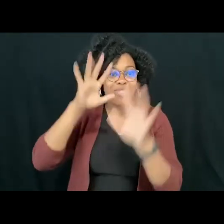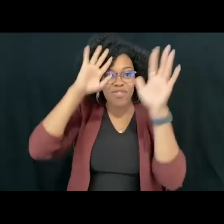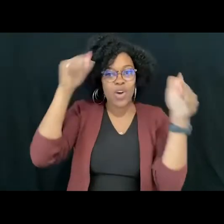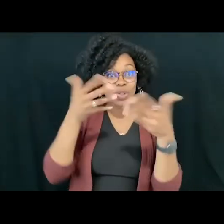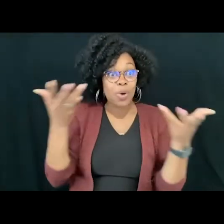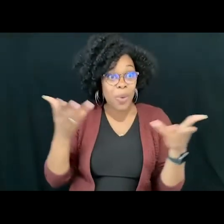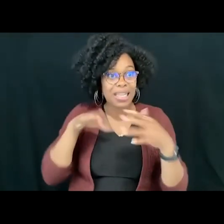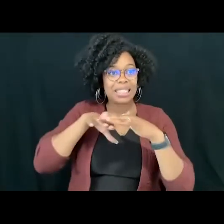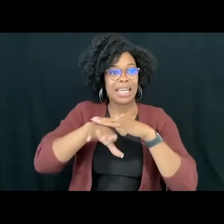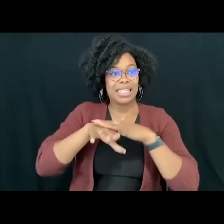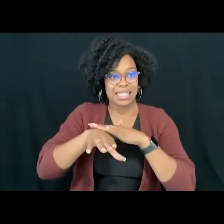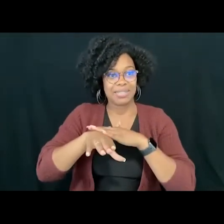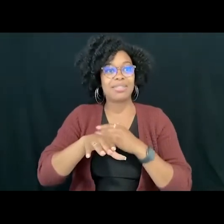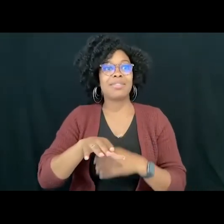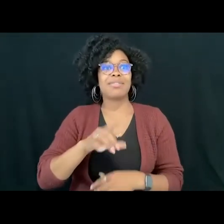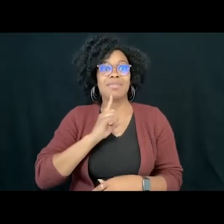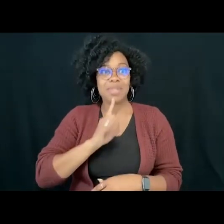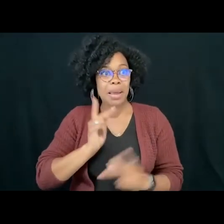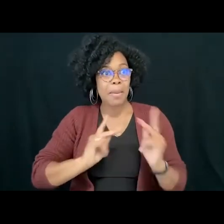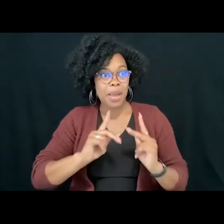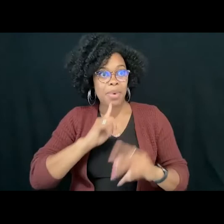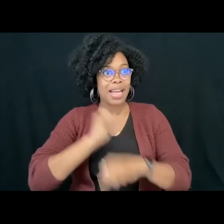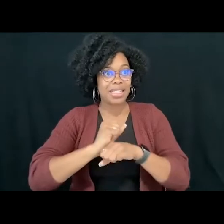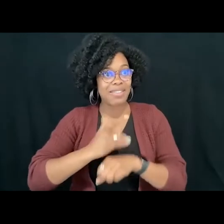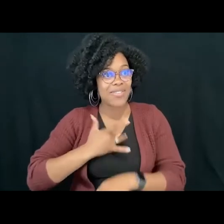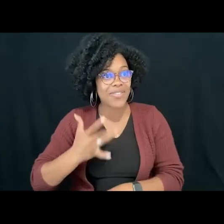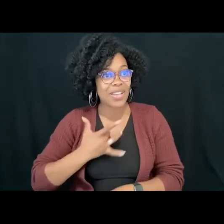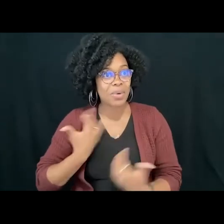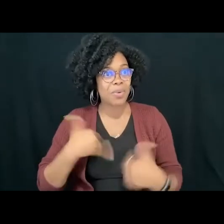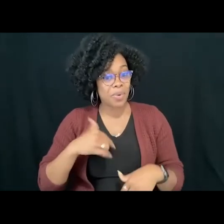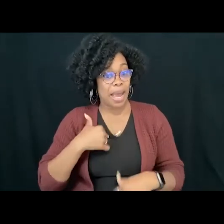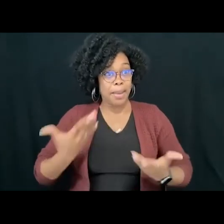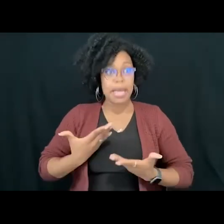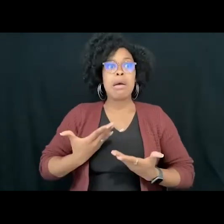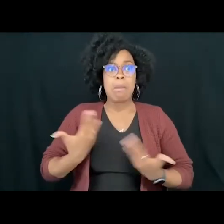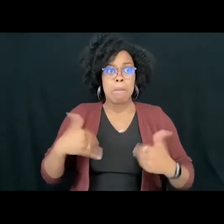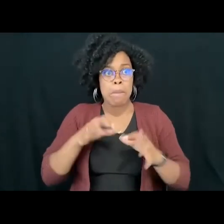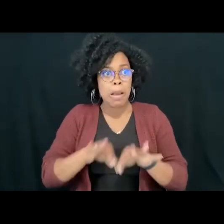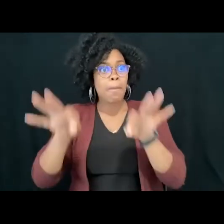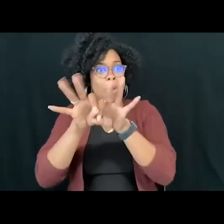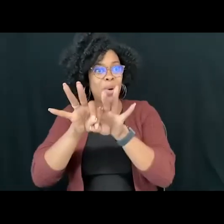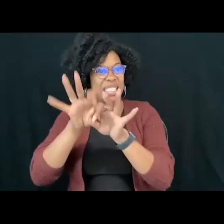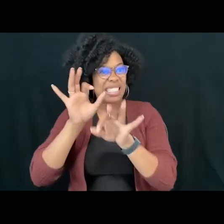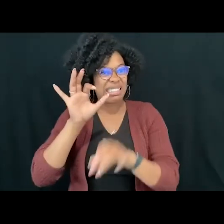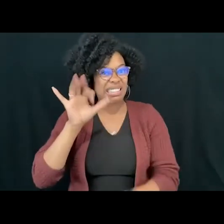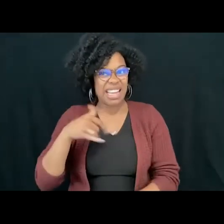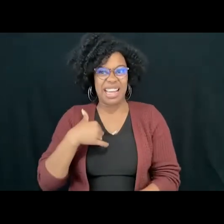access, where it's about like people actually feeling like their presence is important. And that, for me, is kind of the most important thing.